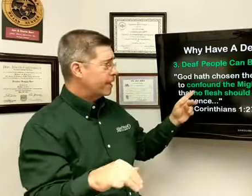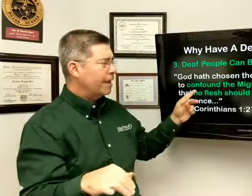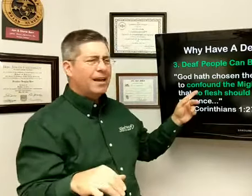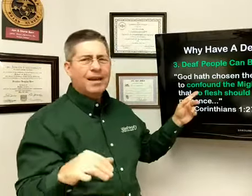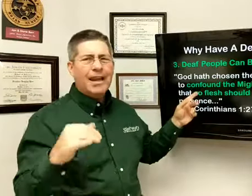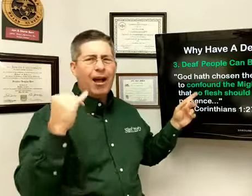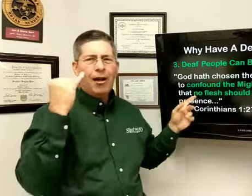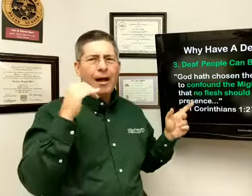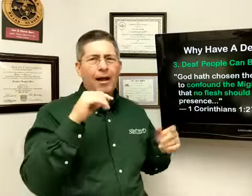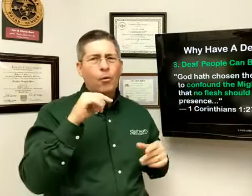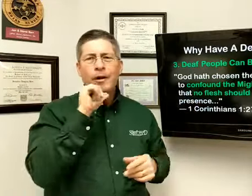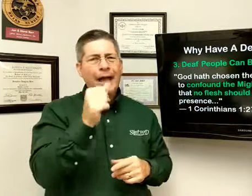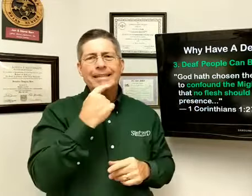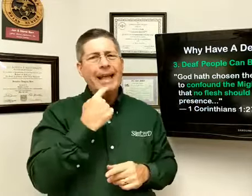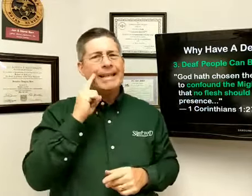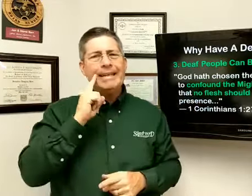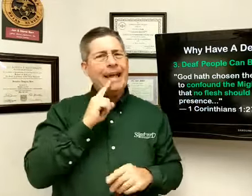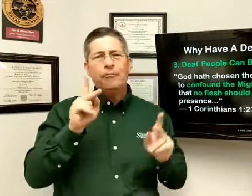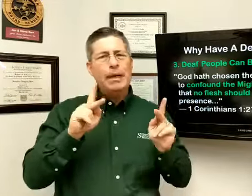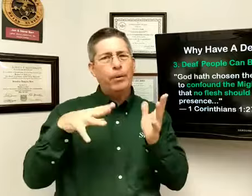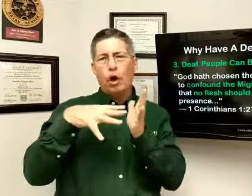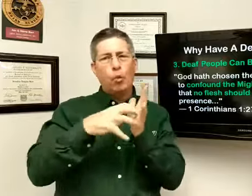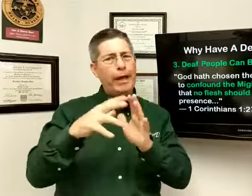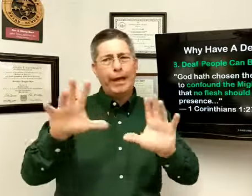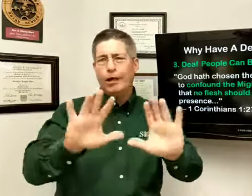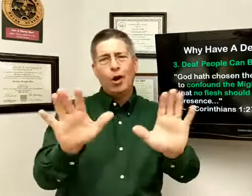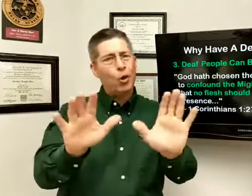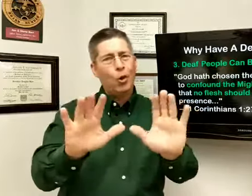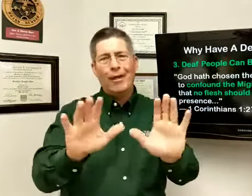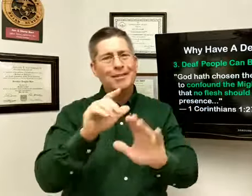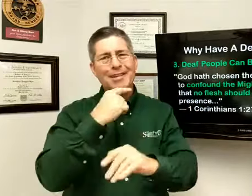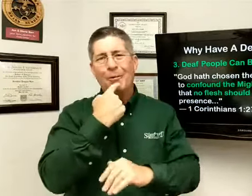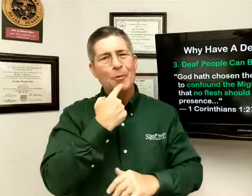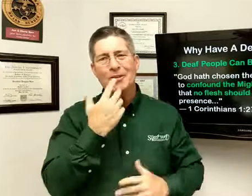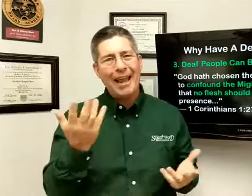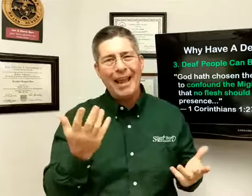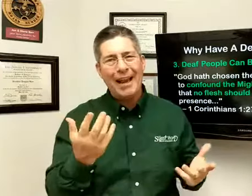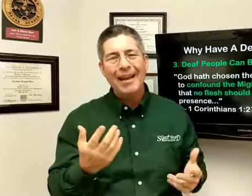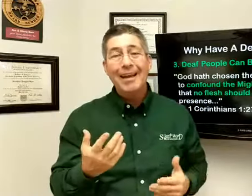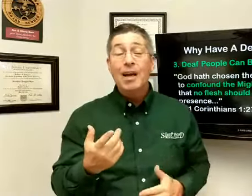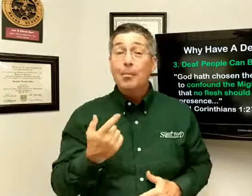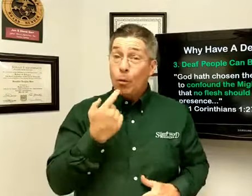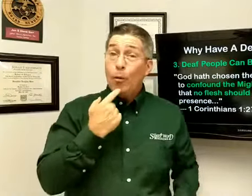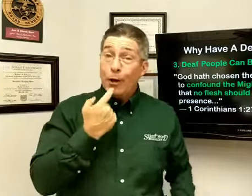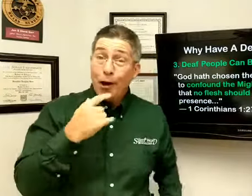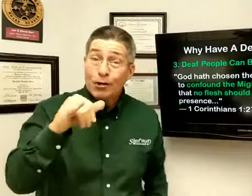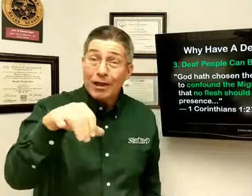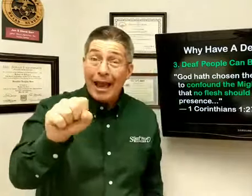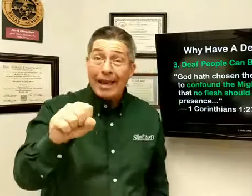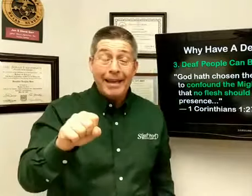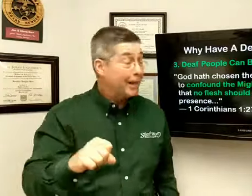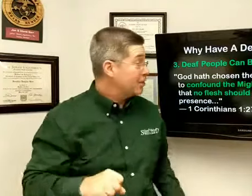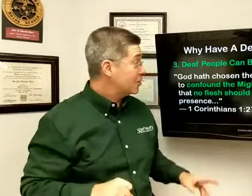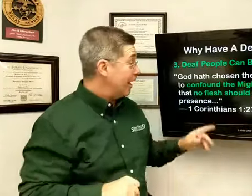Now, we're not saying that deaf people are weak. No, that's not what we're saying. But what we are saying is that